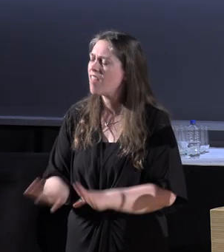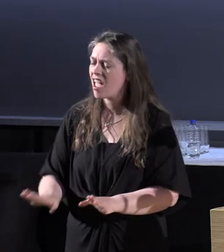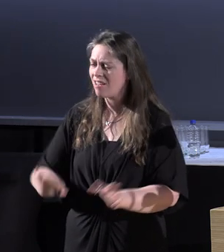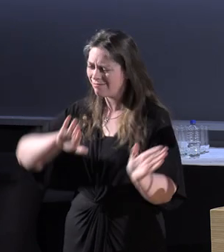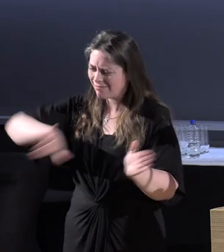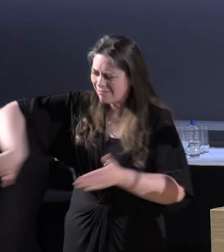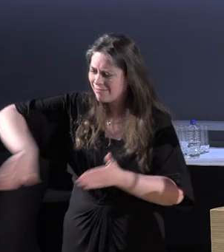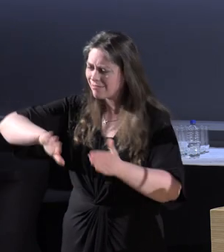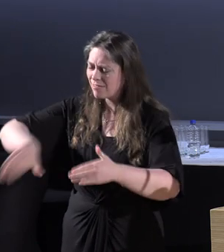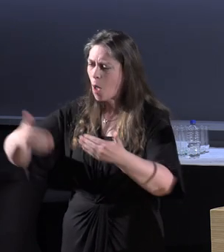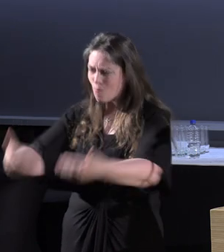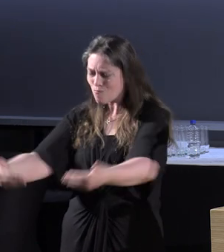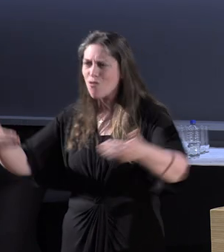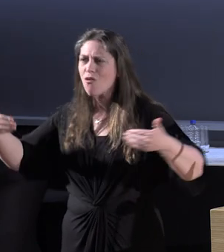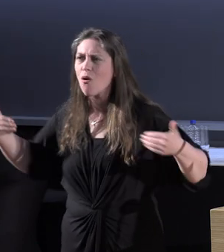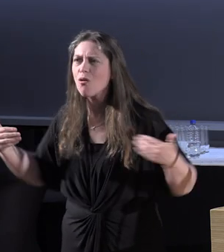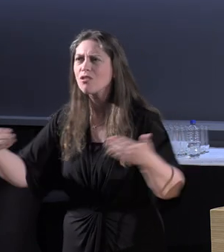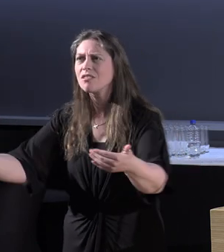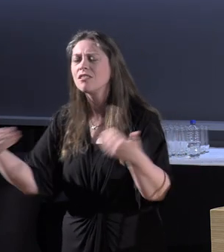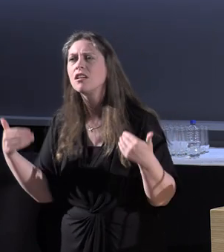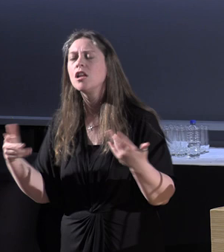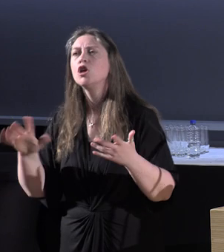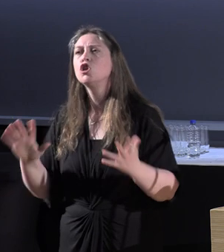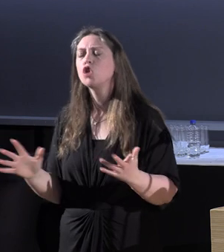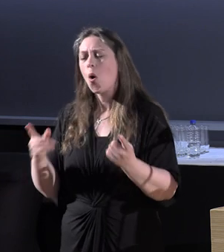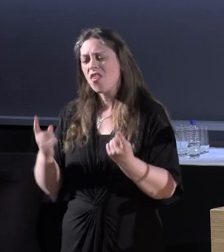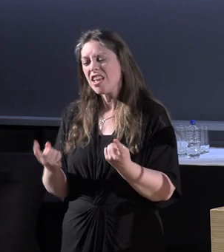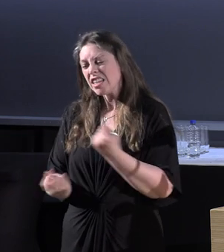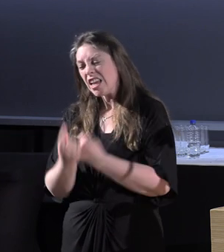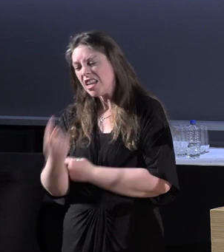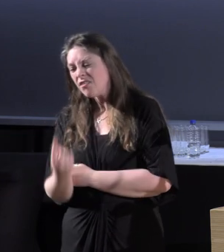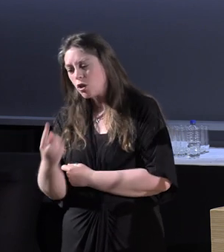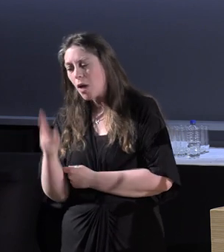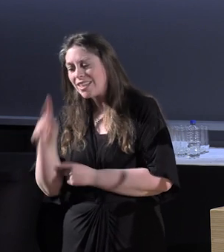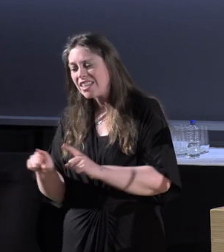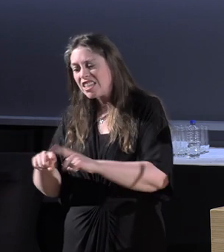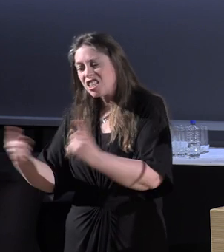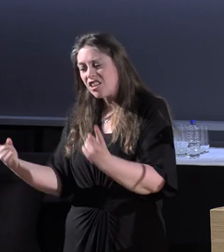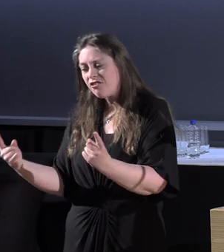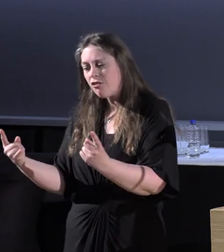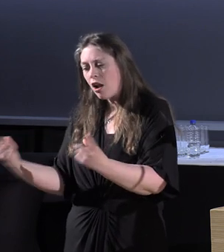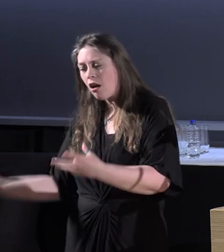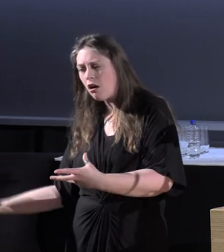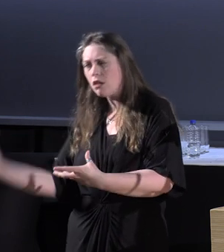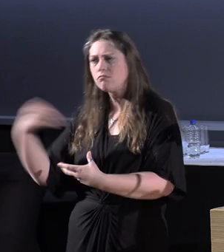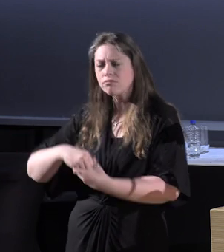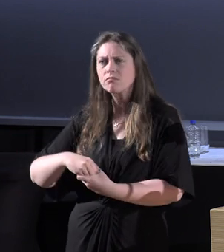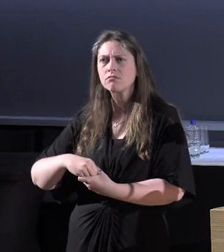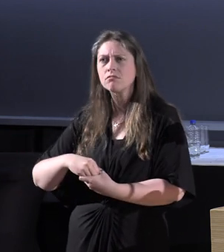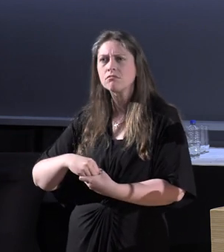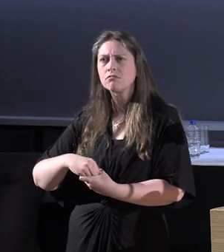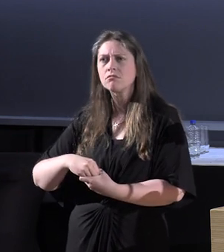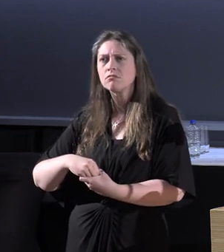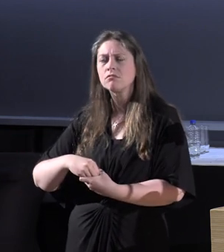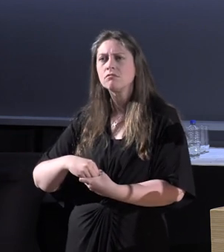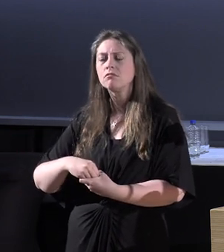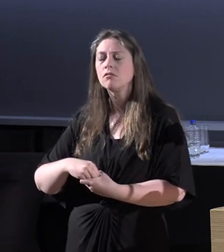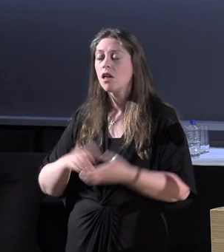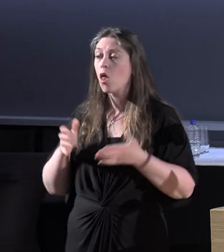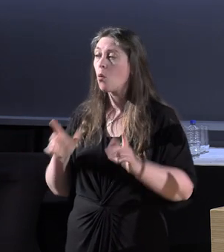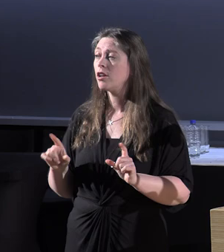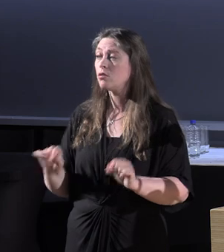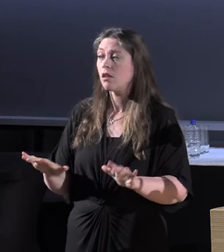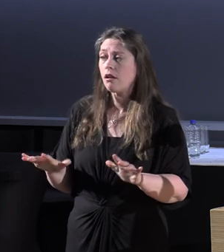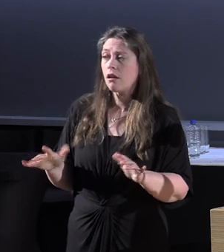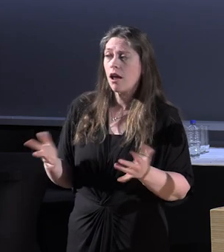to move beyond this rhetoric that sees these individuals as somehow different. And the way perhaps to do that is to